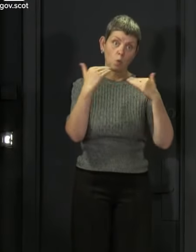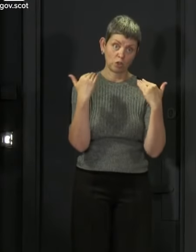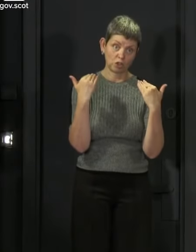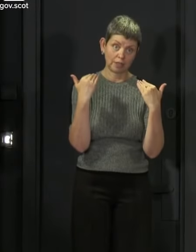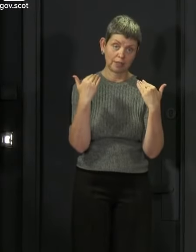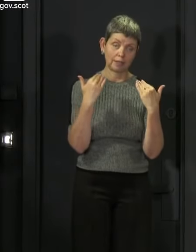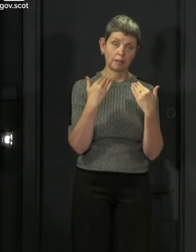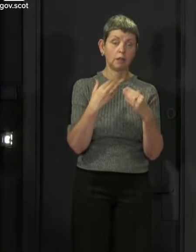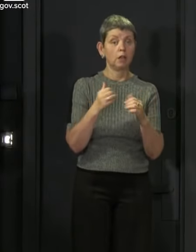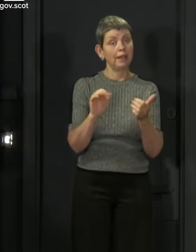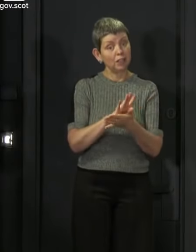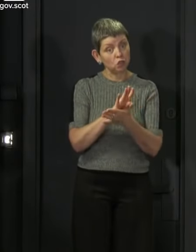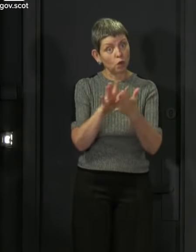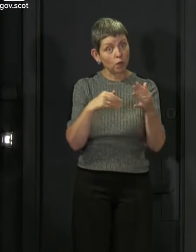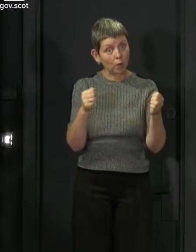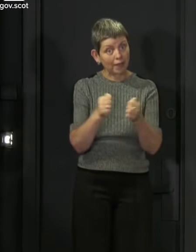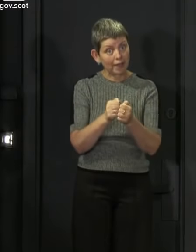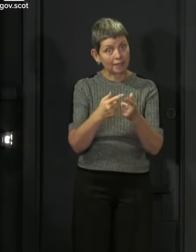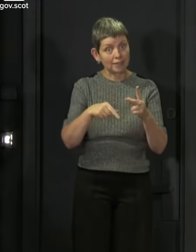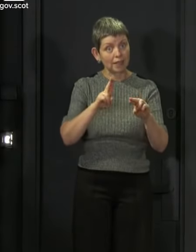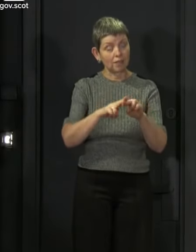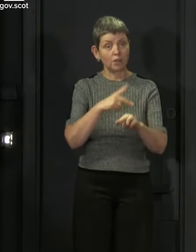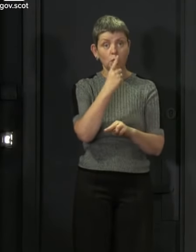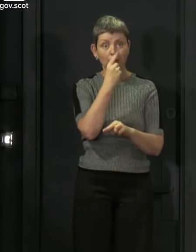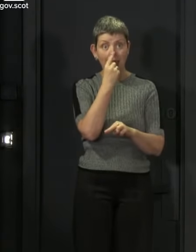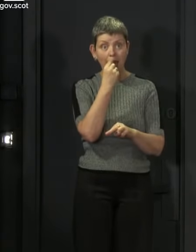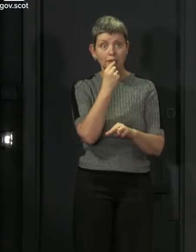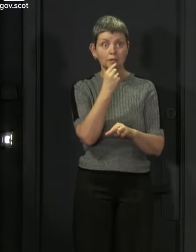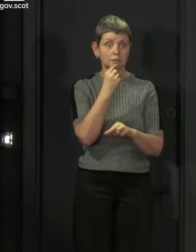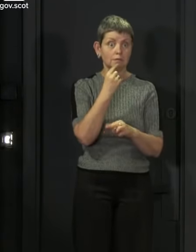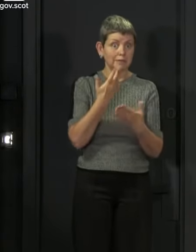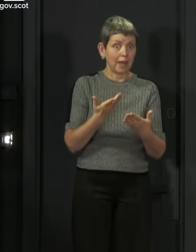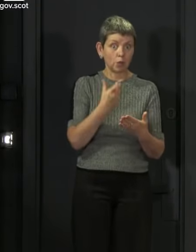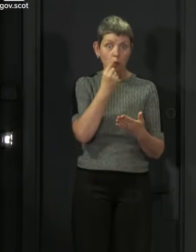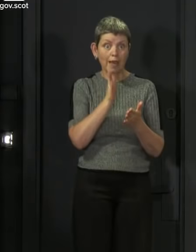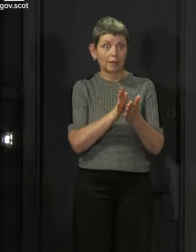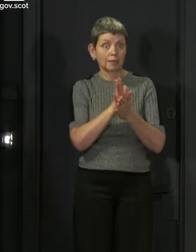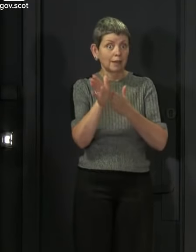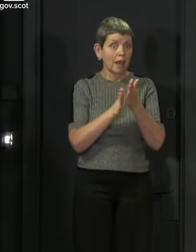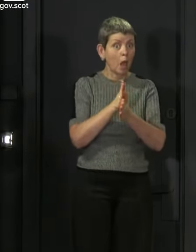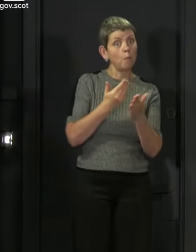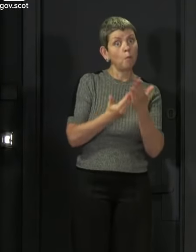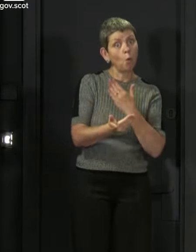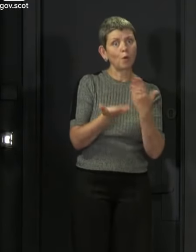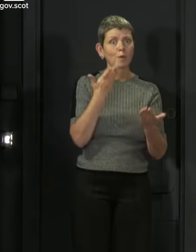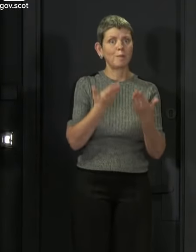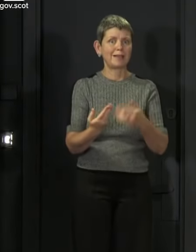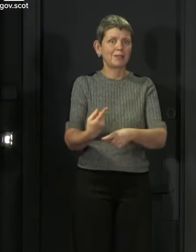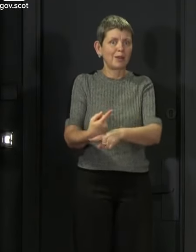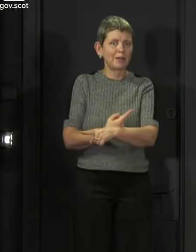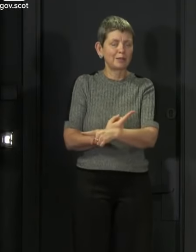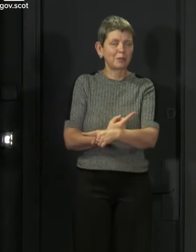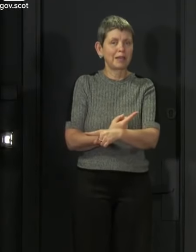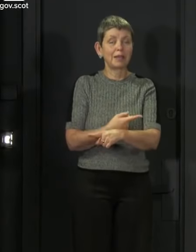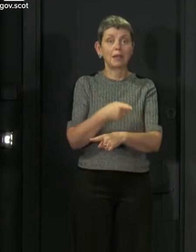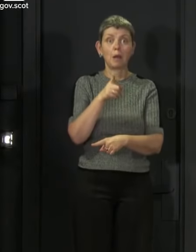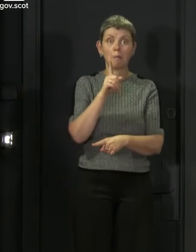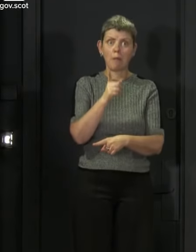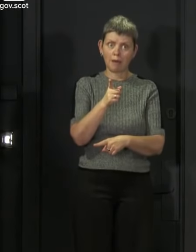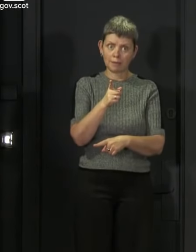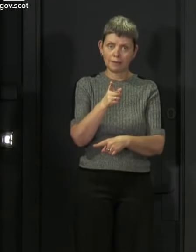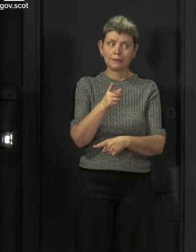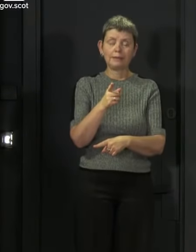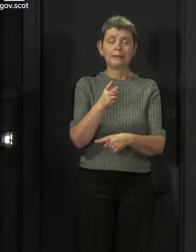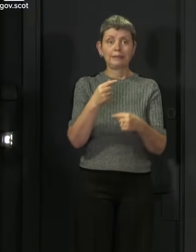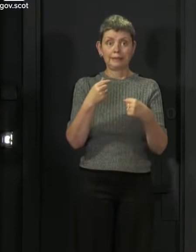Have a good weekend. You're able to do a bit more this weekend than you were able to do last weekend but as you have heard